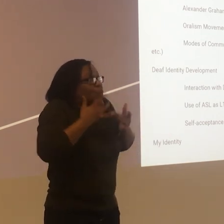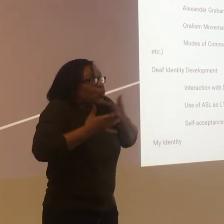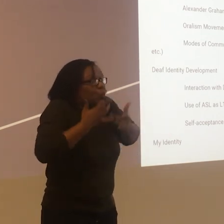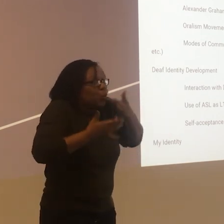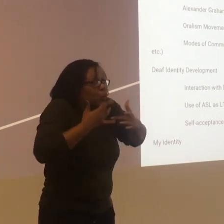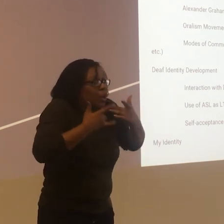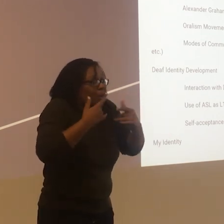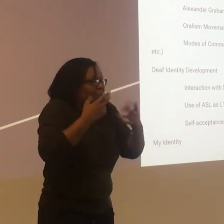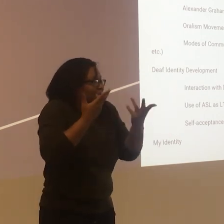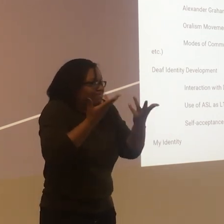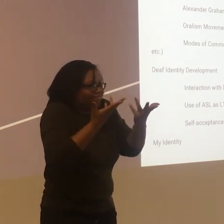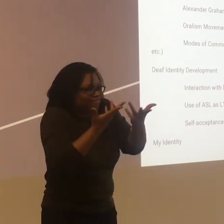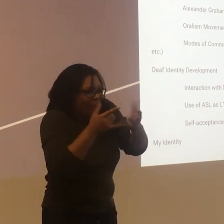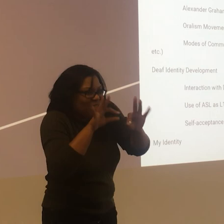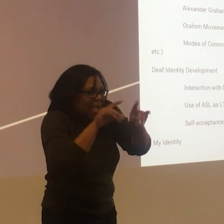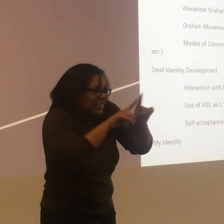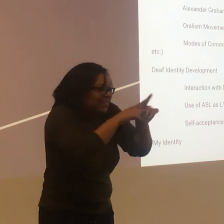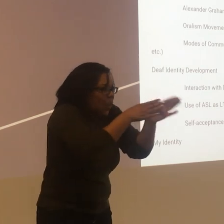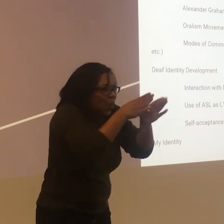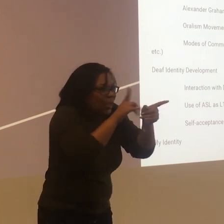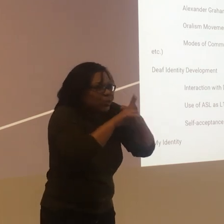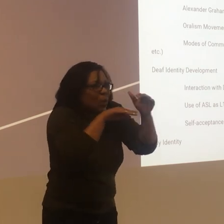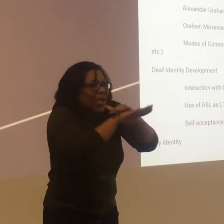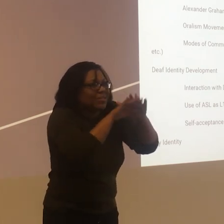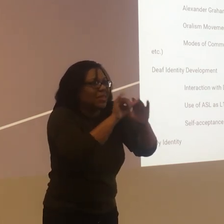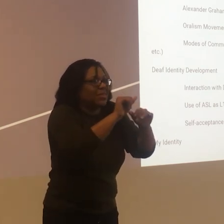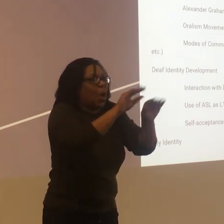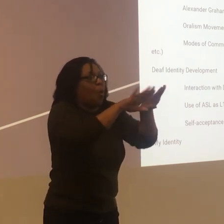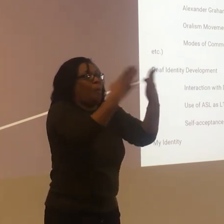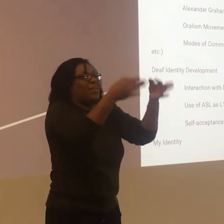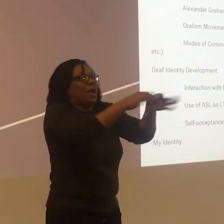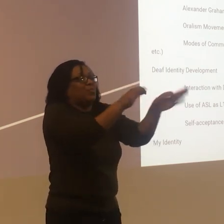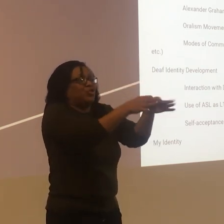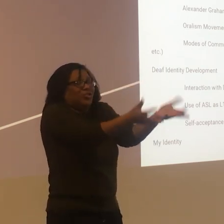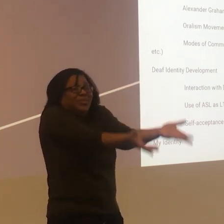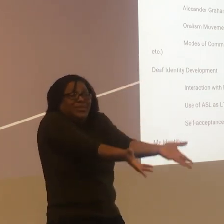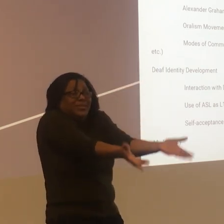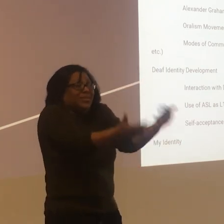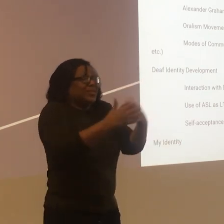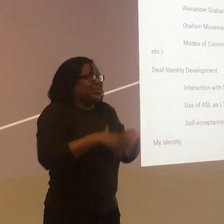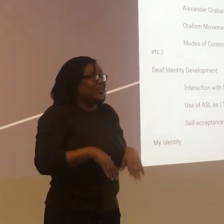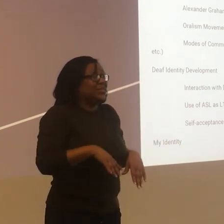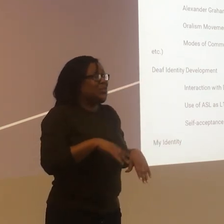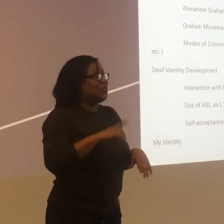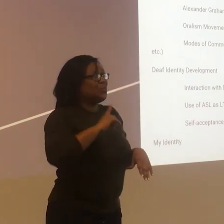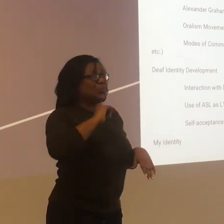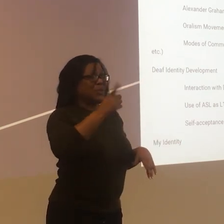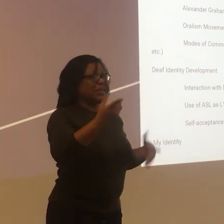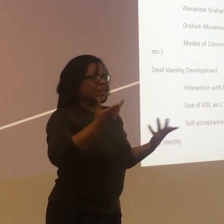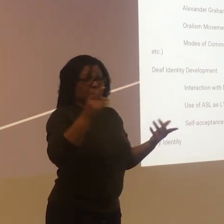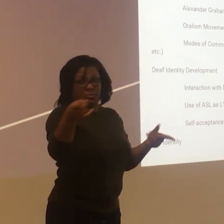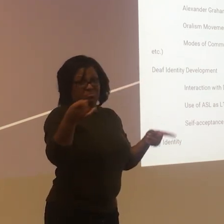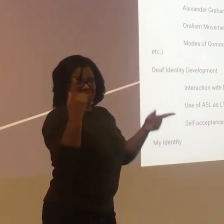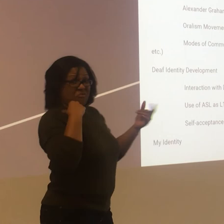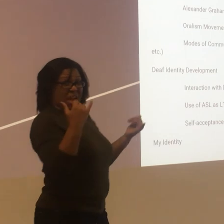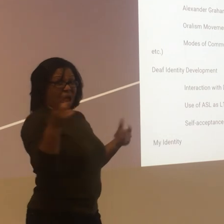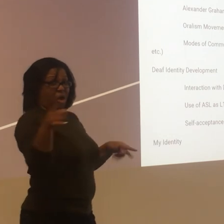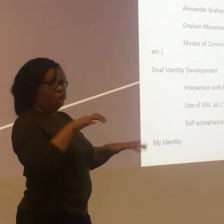great with their automatic closed captioning. You'll notice that some of them say, yeah, we're closed captioned, but check it out first.